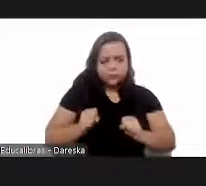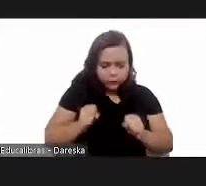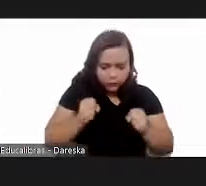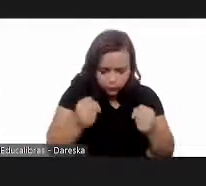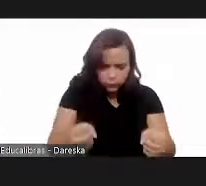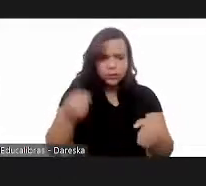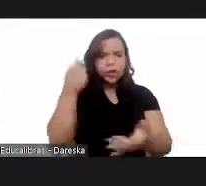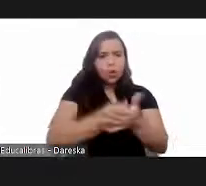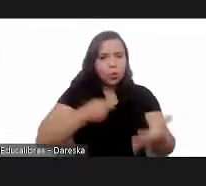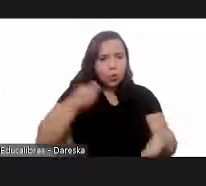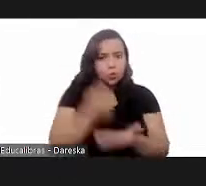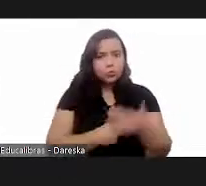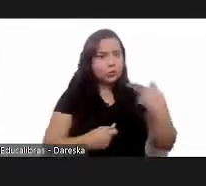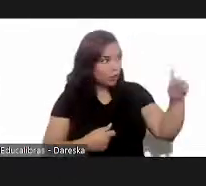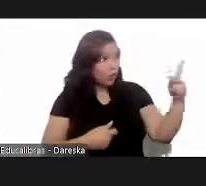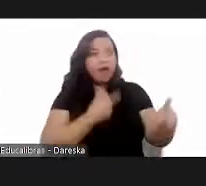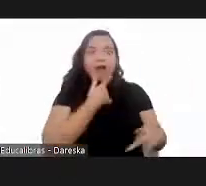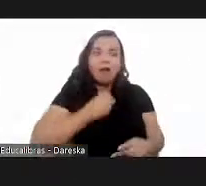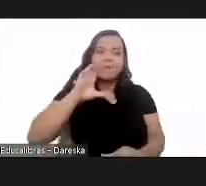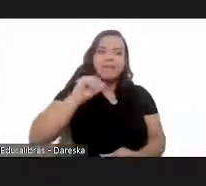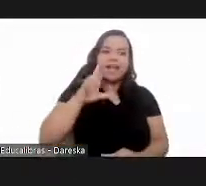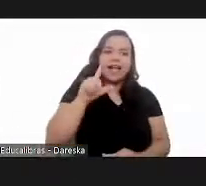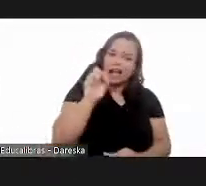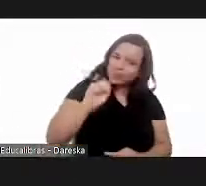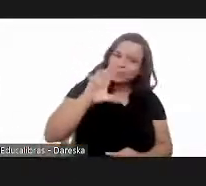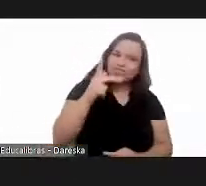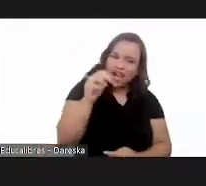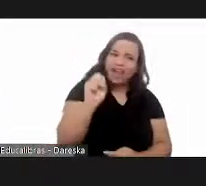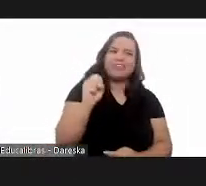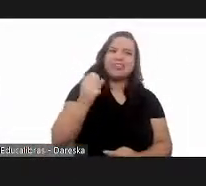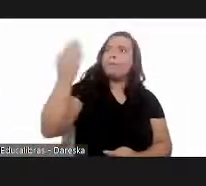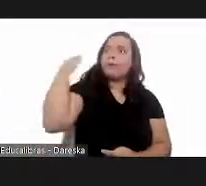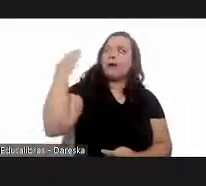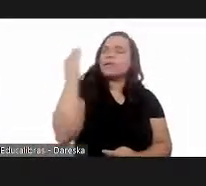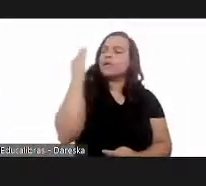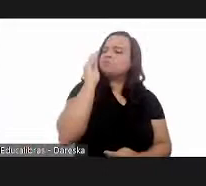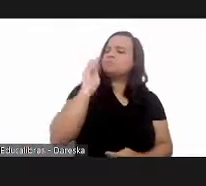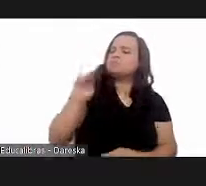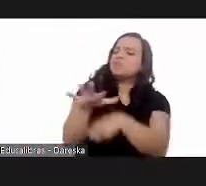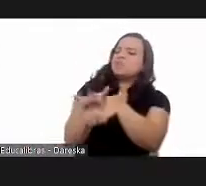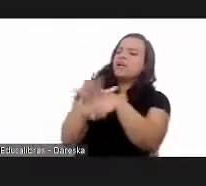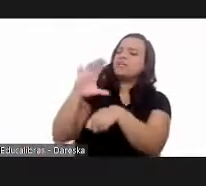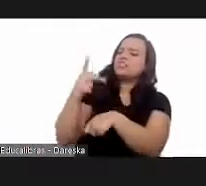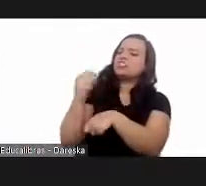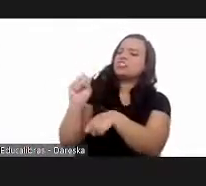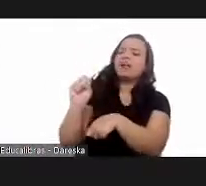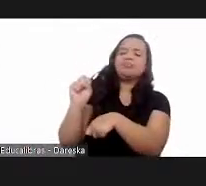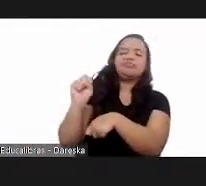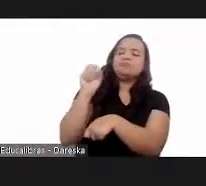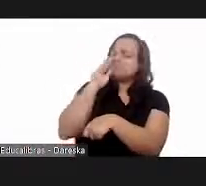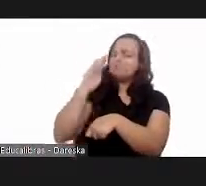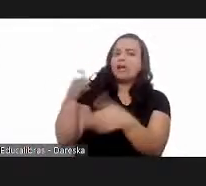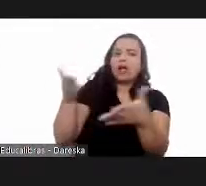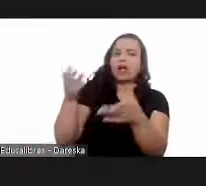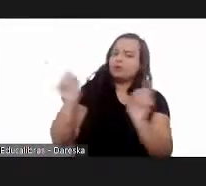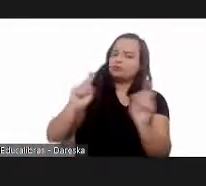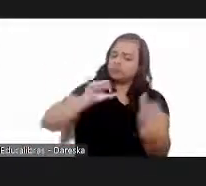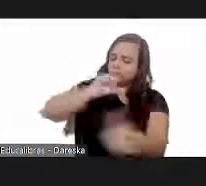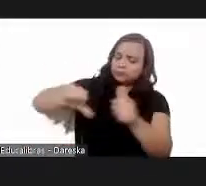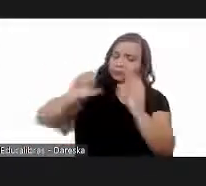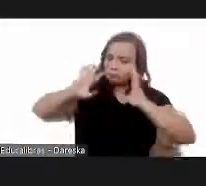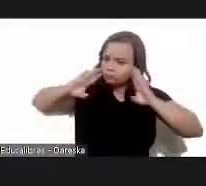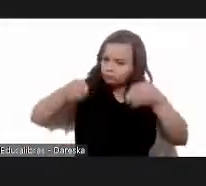by Carlos Chagas for this neglected disease to no longer be a public health problem in Brazil